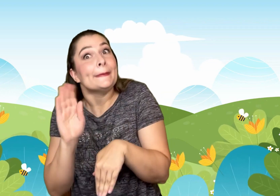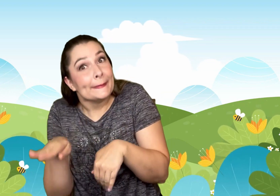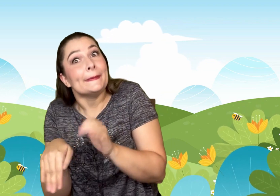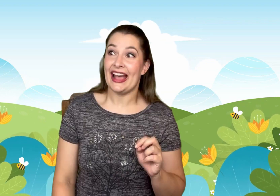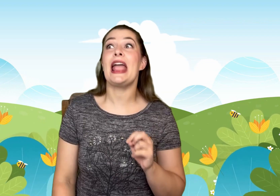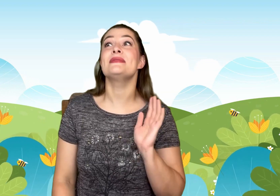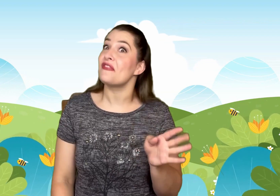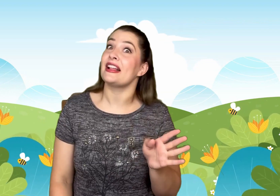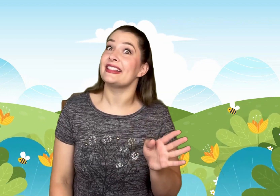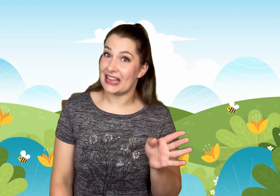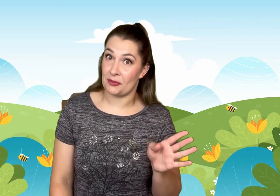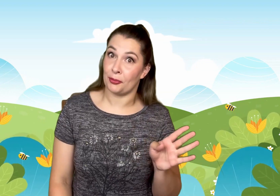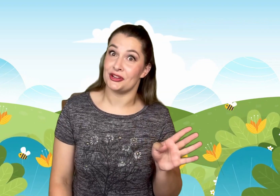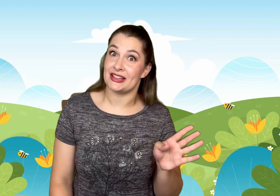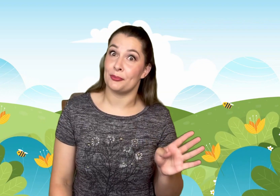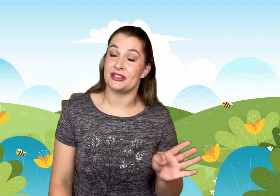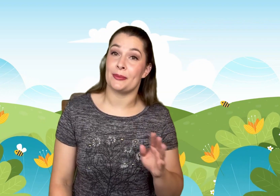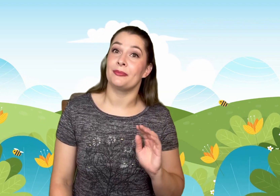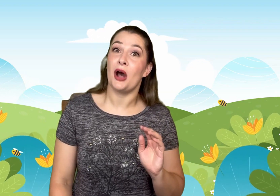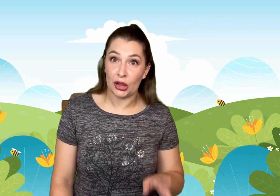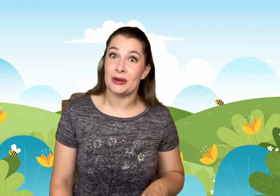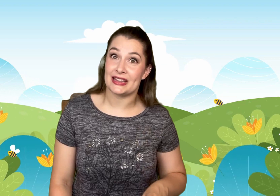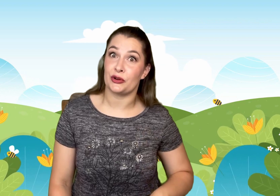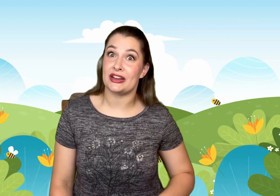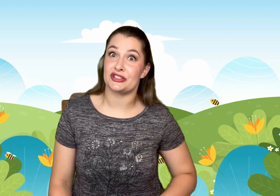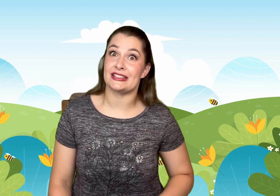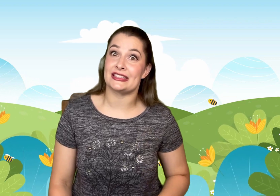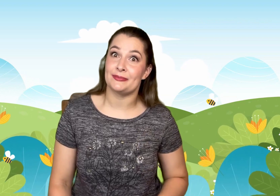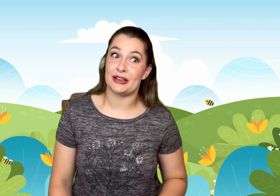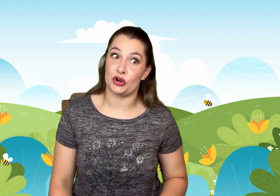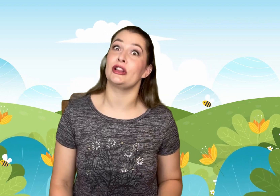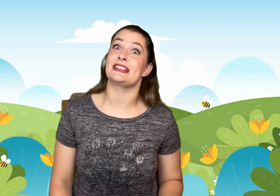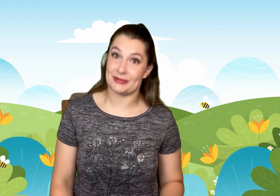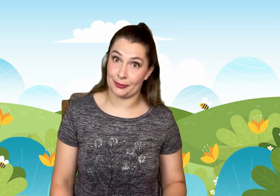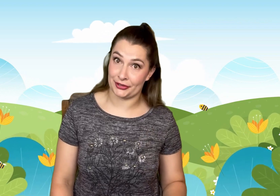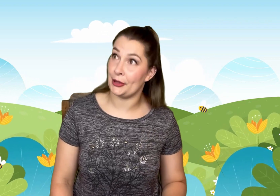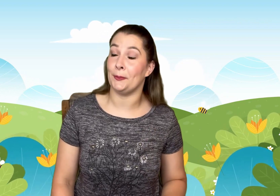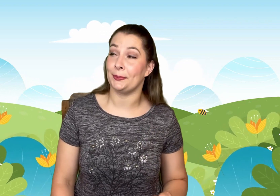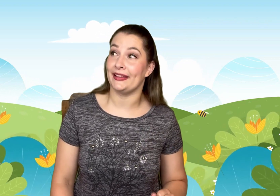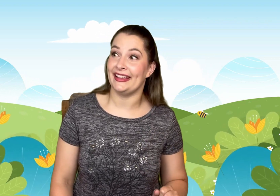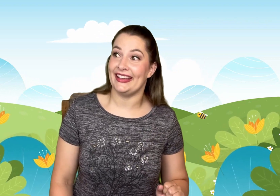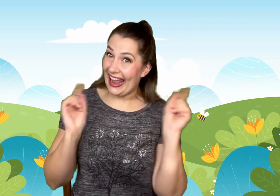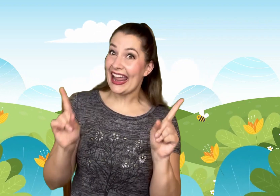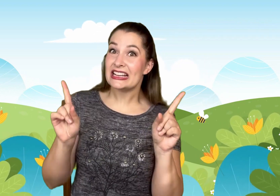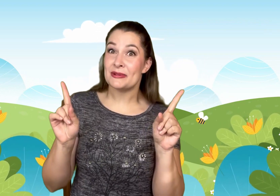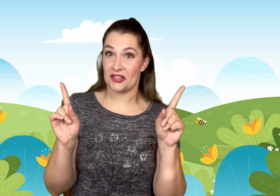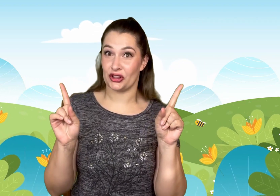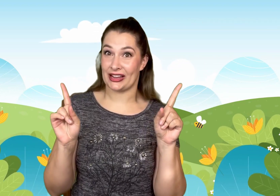I am definitely the type of person that puts up Halloween decorations in early September, so... And be on the lookout